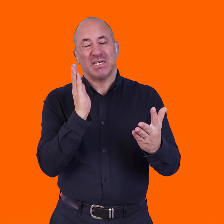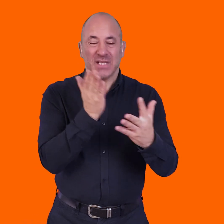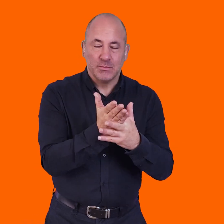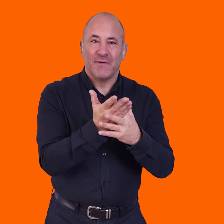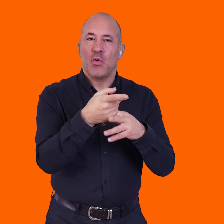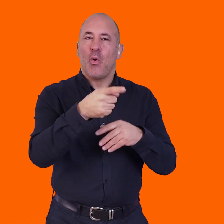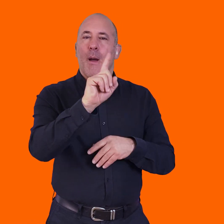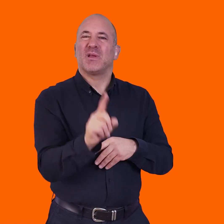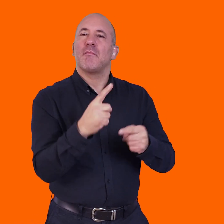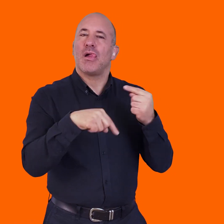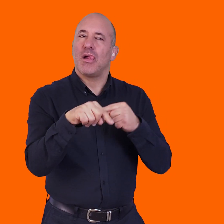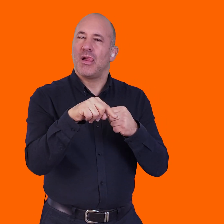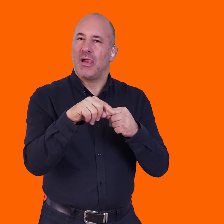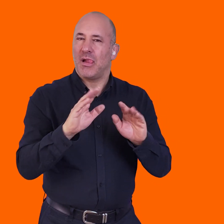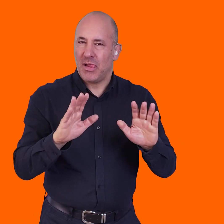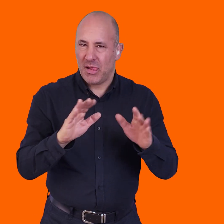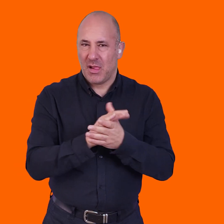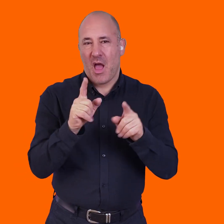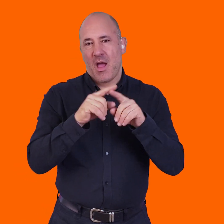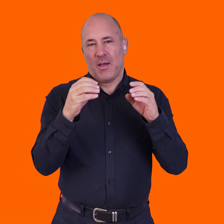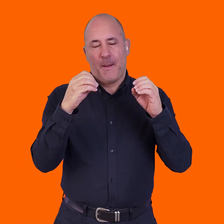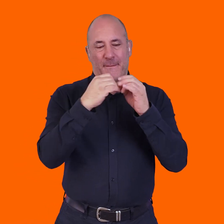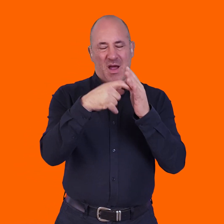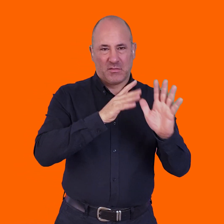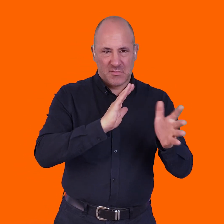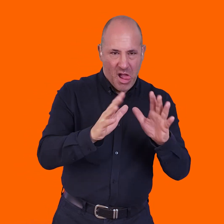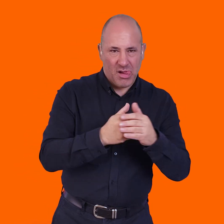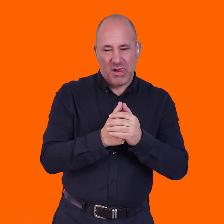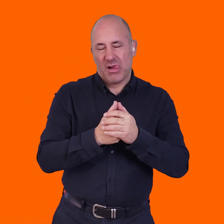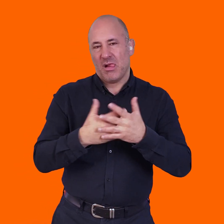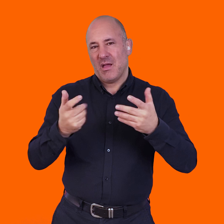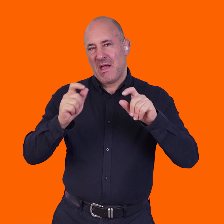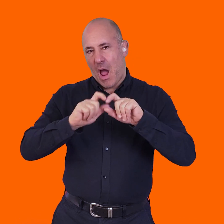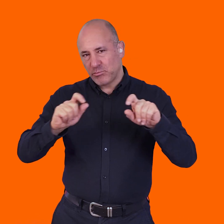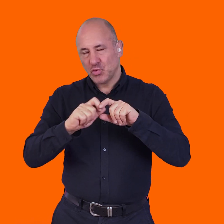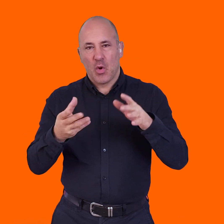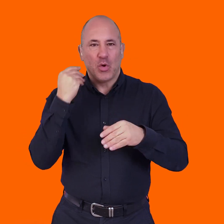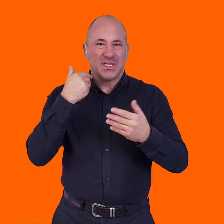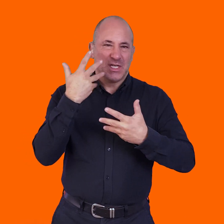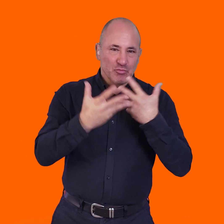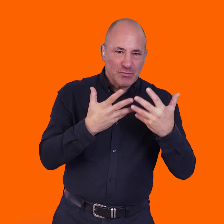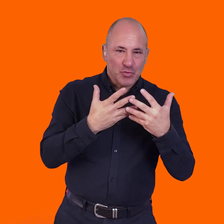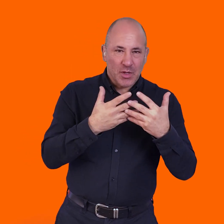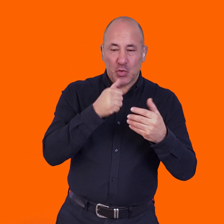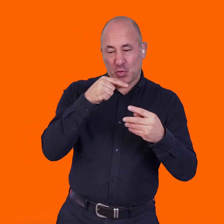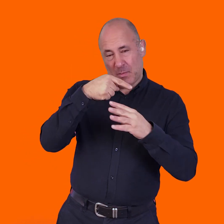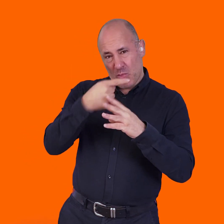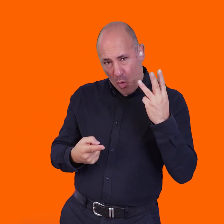do more accessible to most people. So, BSL, captions, AD,